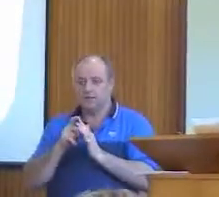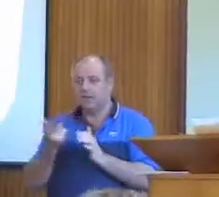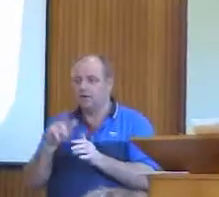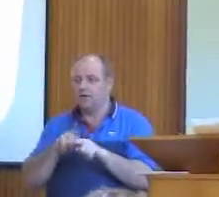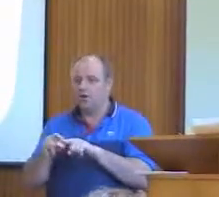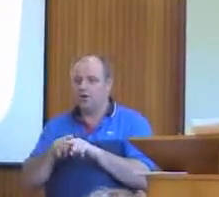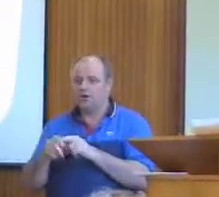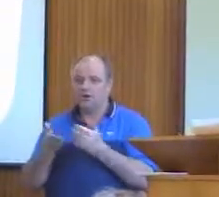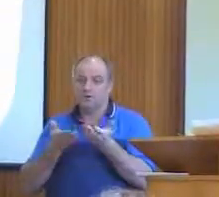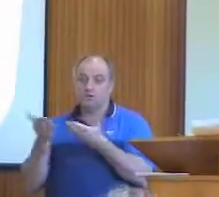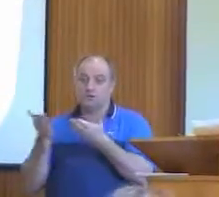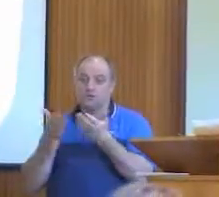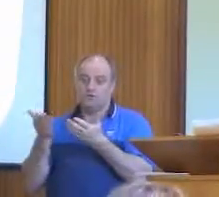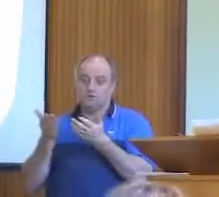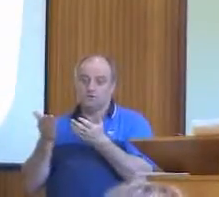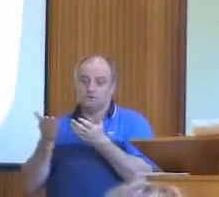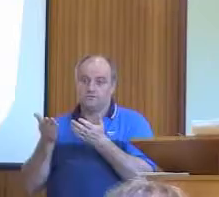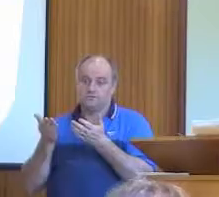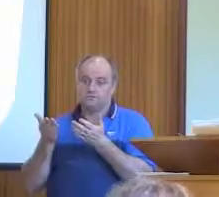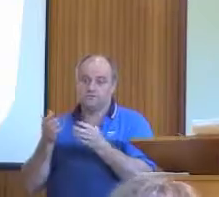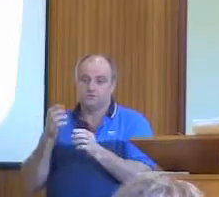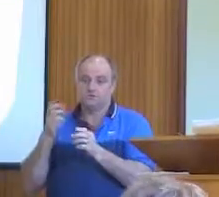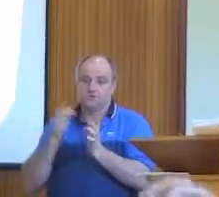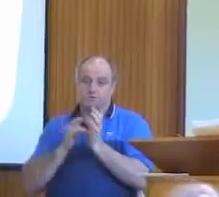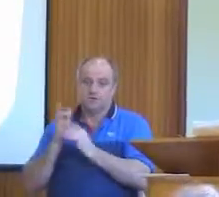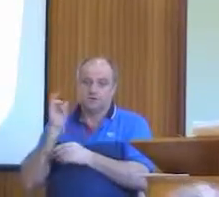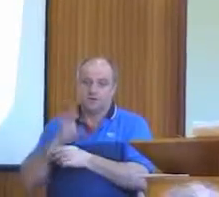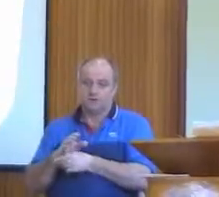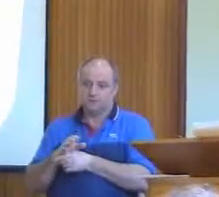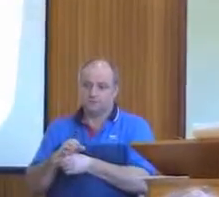And I said last time that that's the best way for anyone to learn.